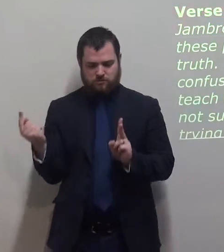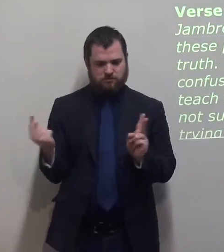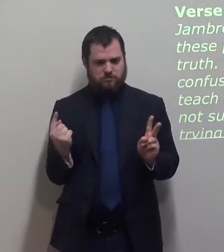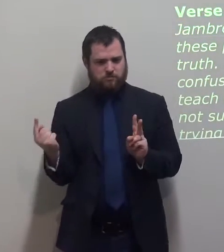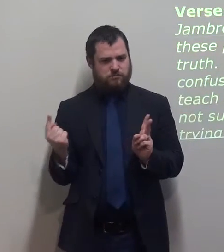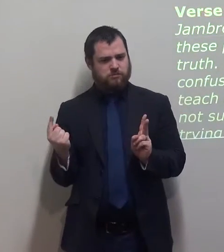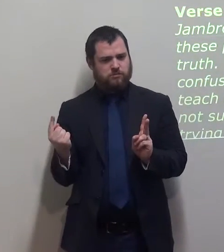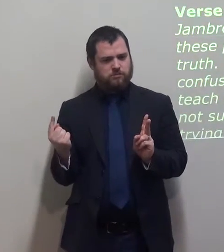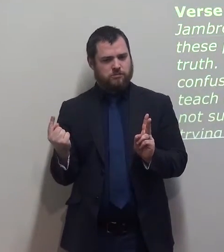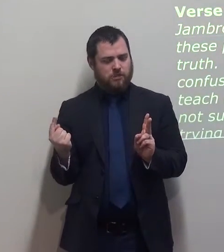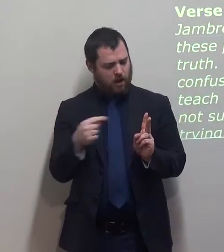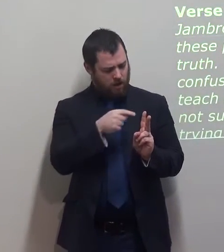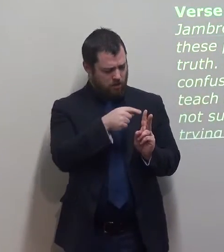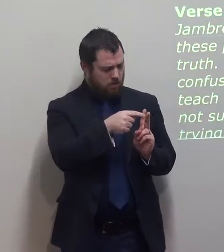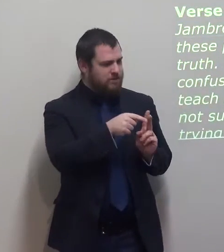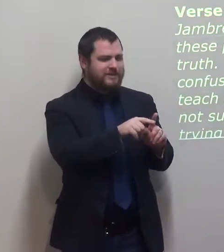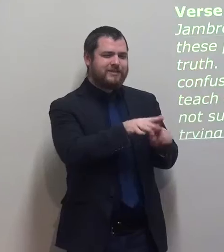These people fight against the truth.